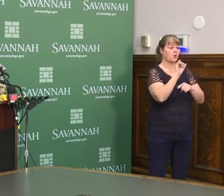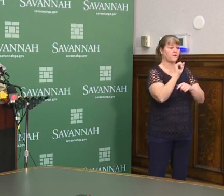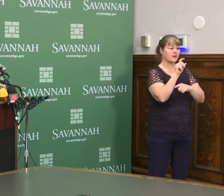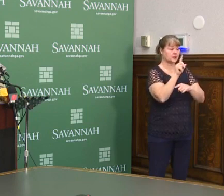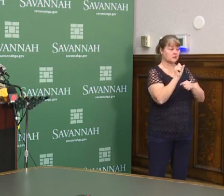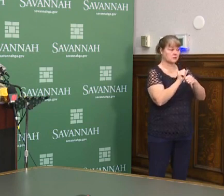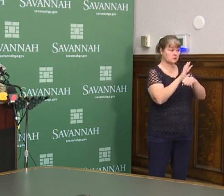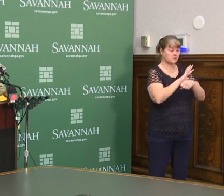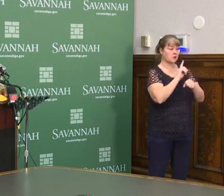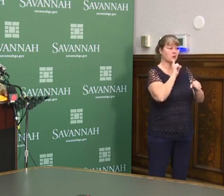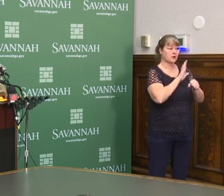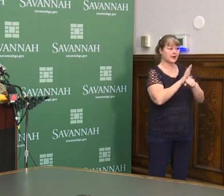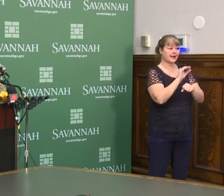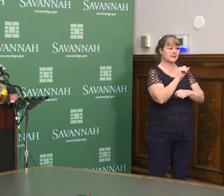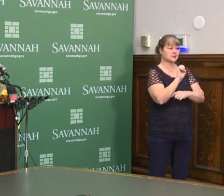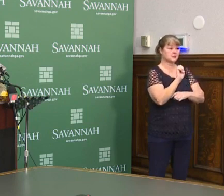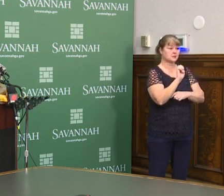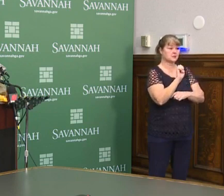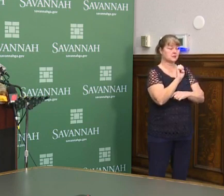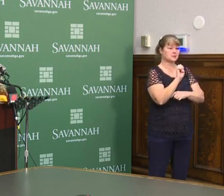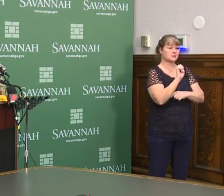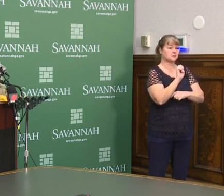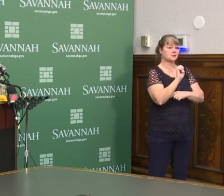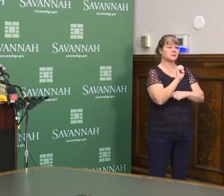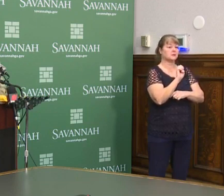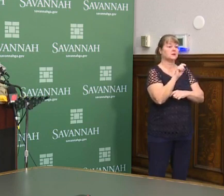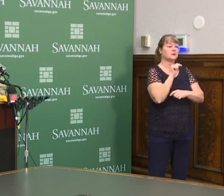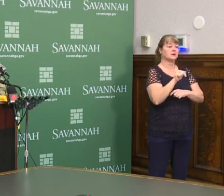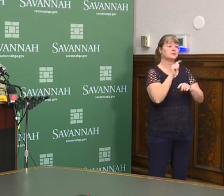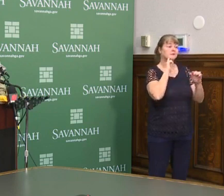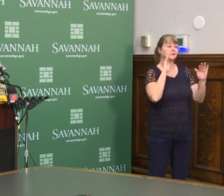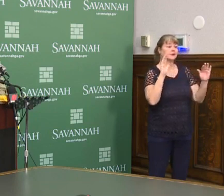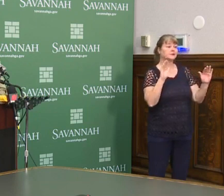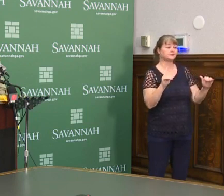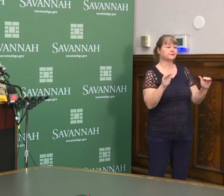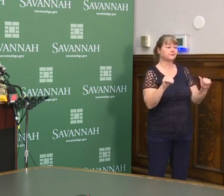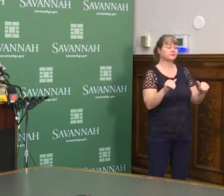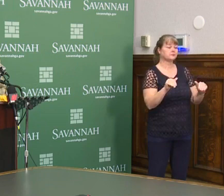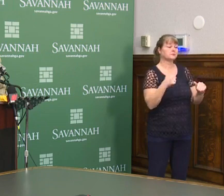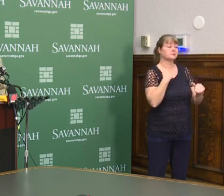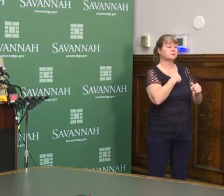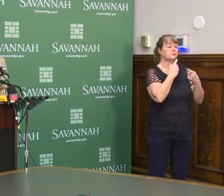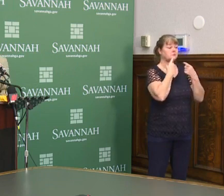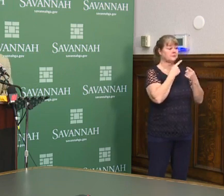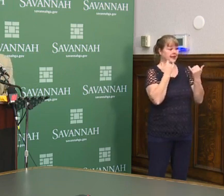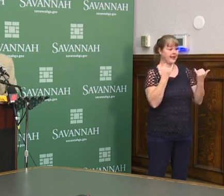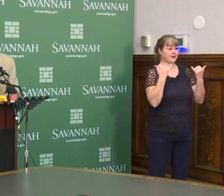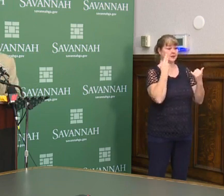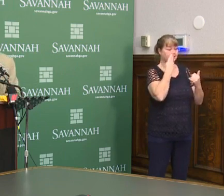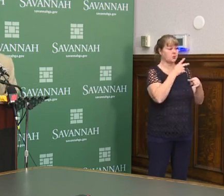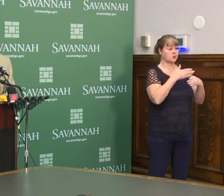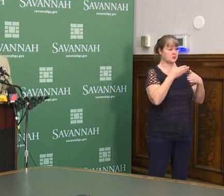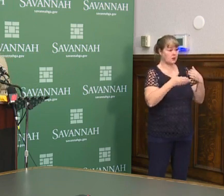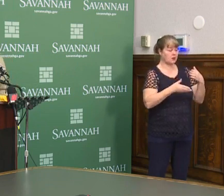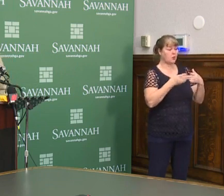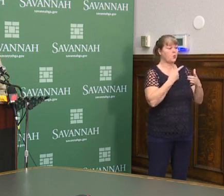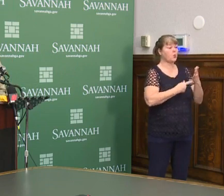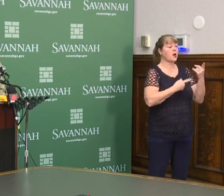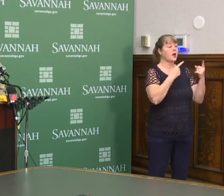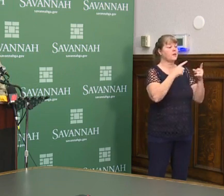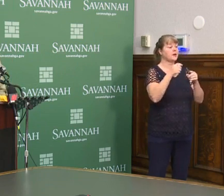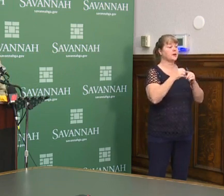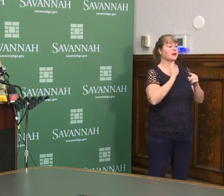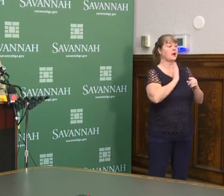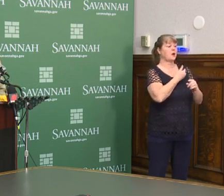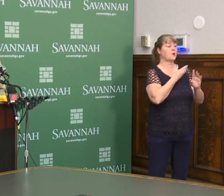confirmed cases. This was expected as we are now seeing the results of what has occurred in our